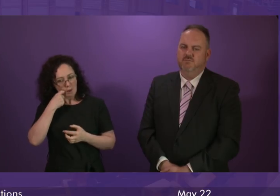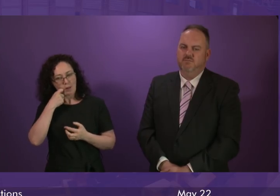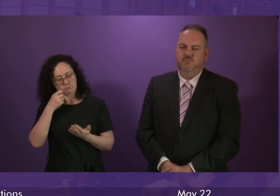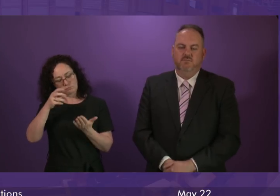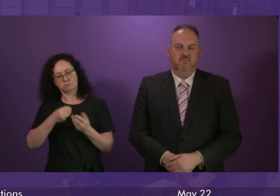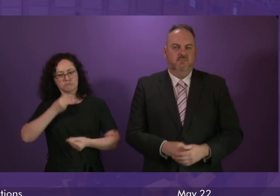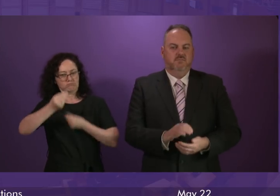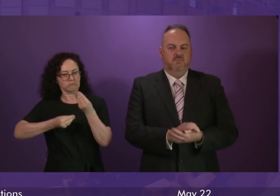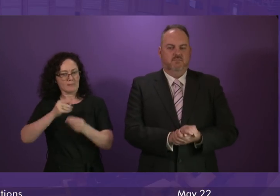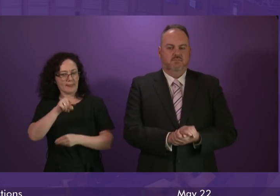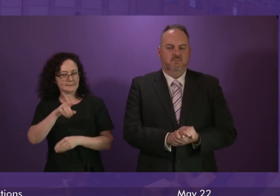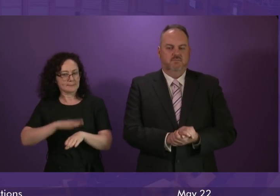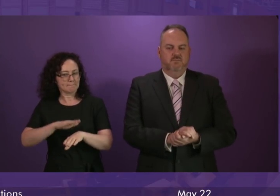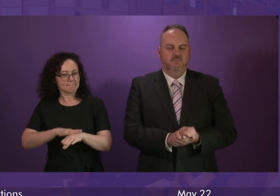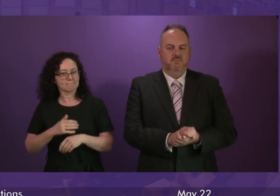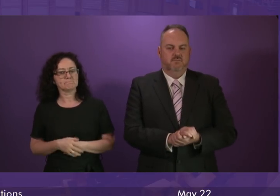that time.